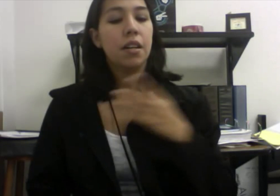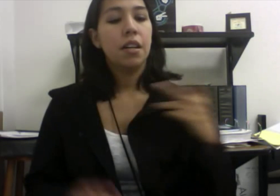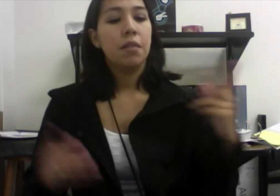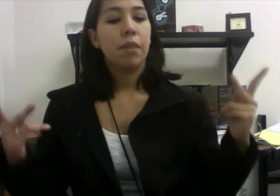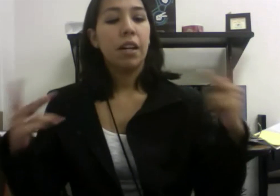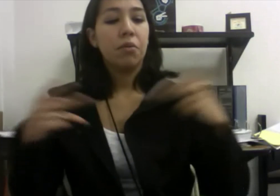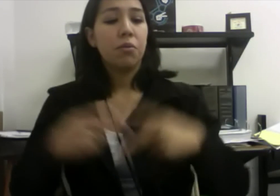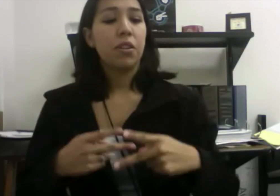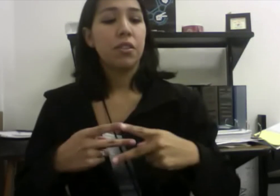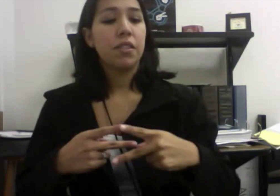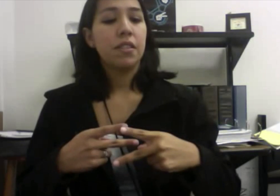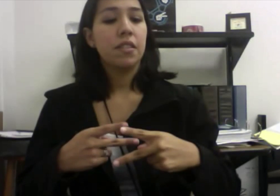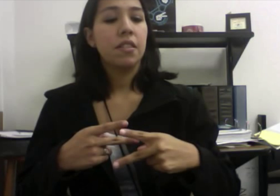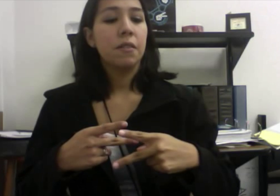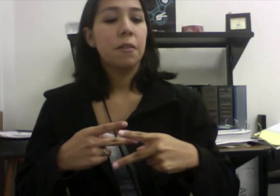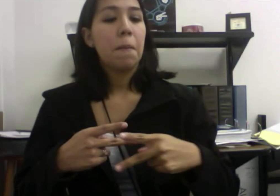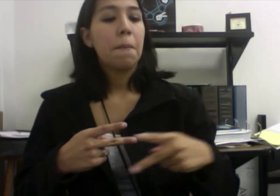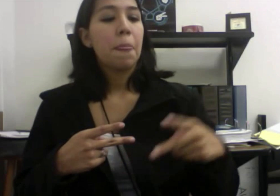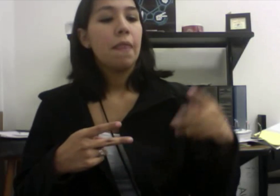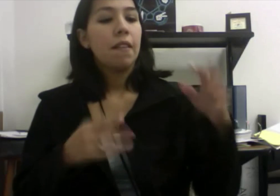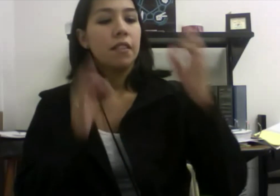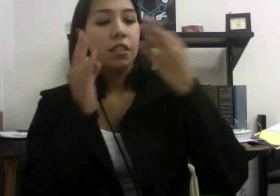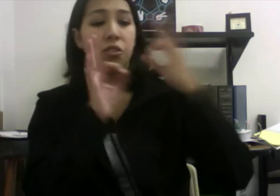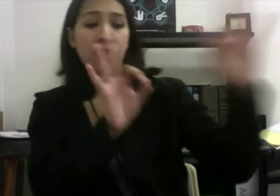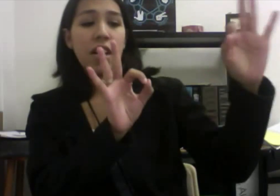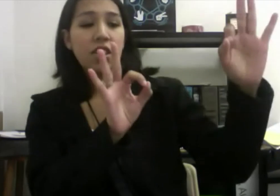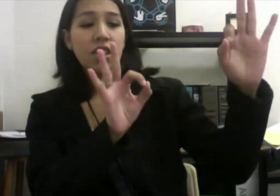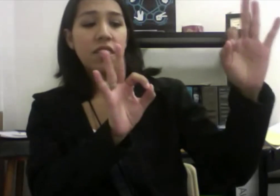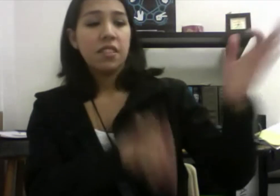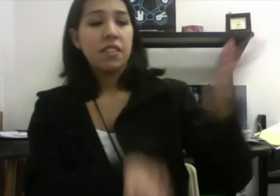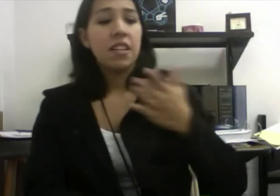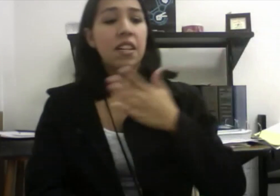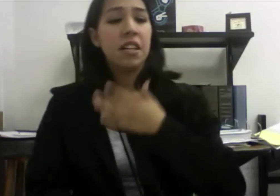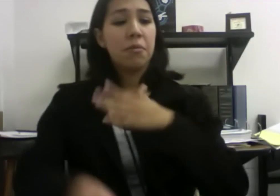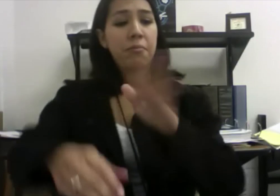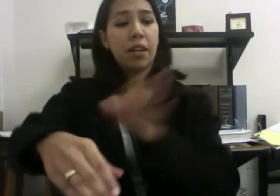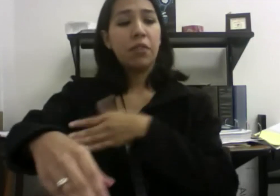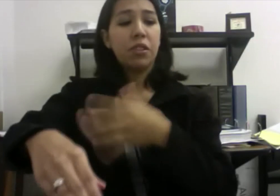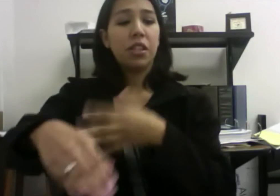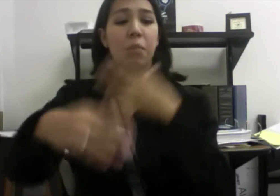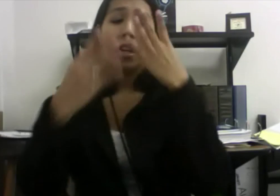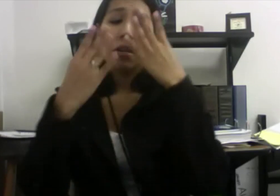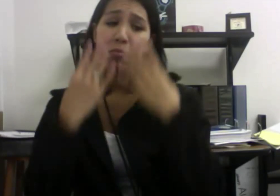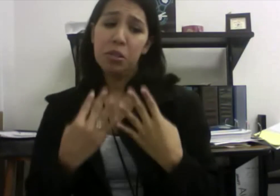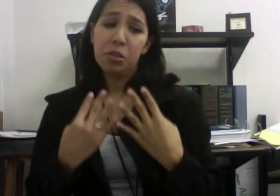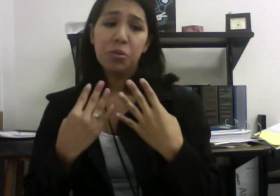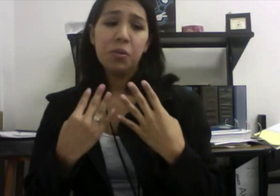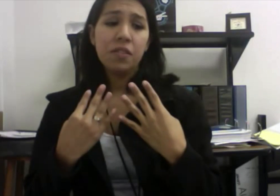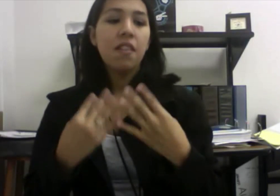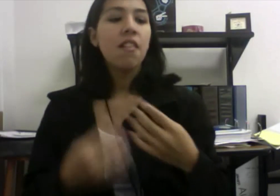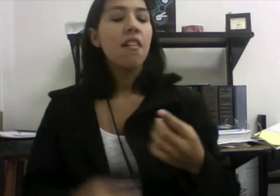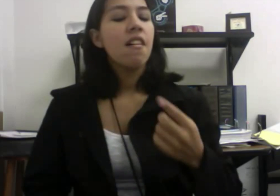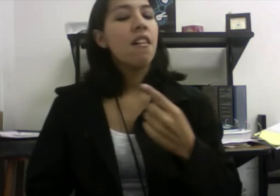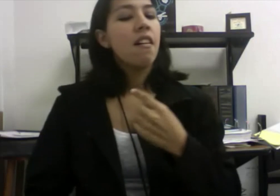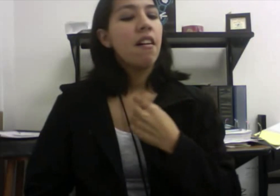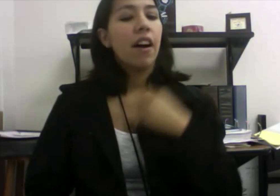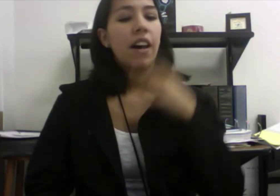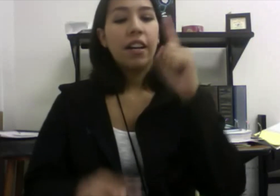my worst distractions, my rhythm and blues. I